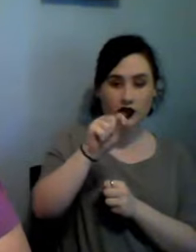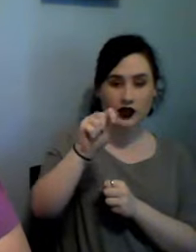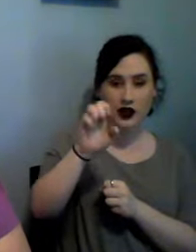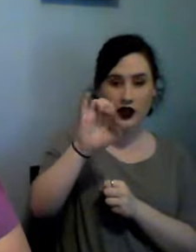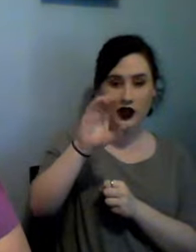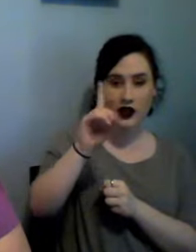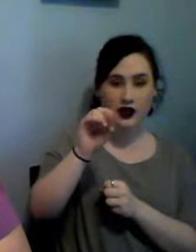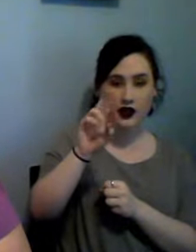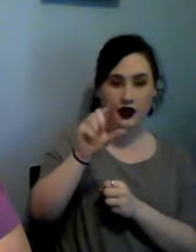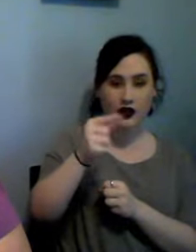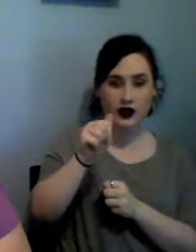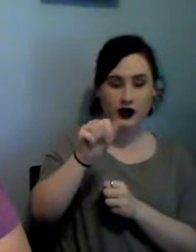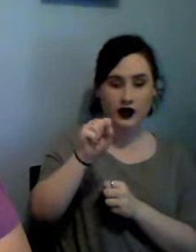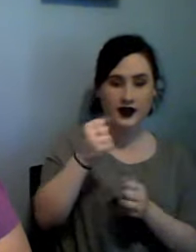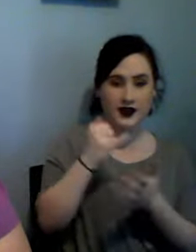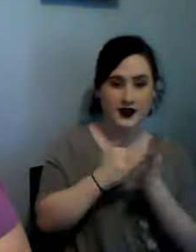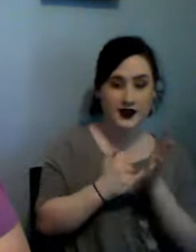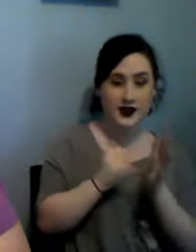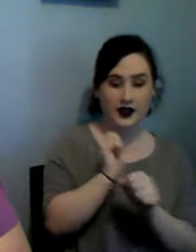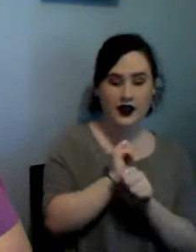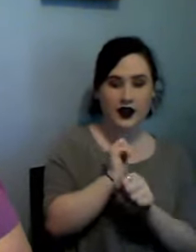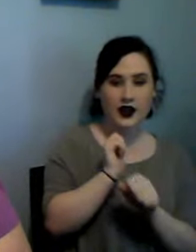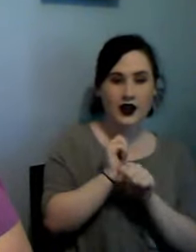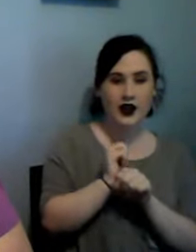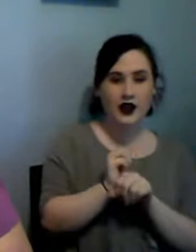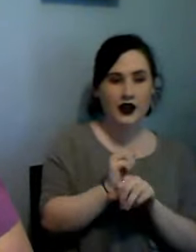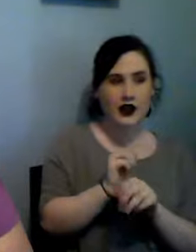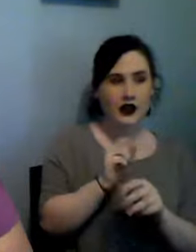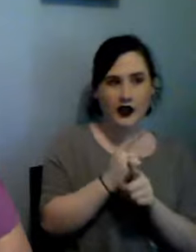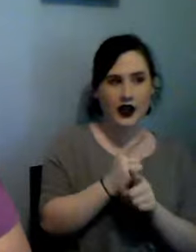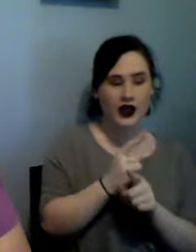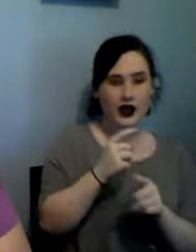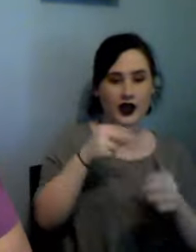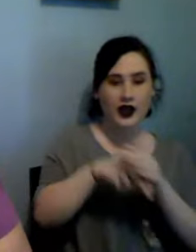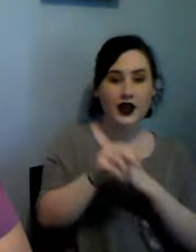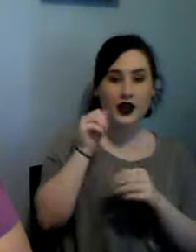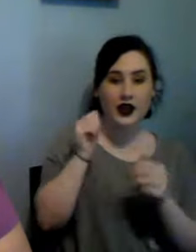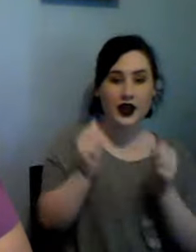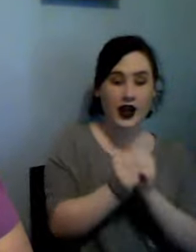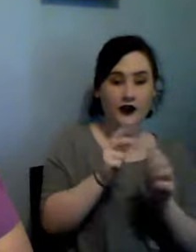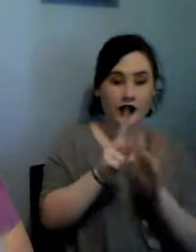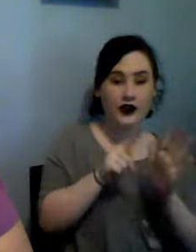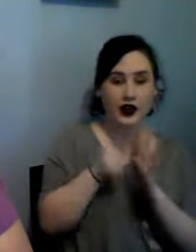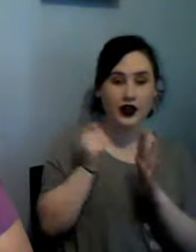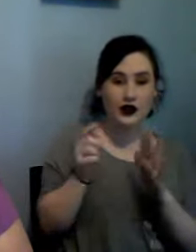I did I said letters from home and it is letters from mom